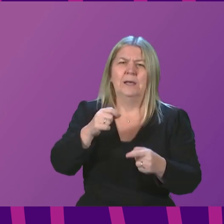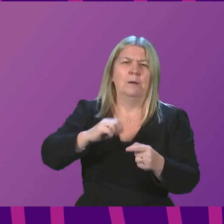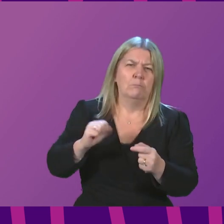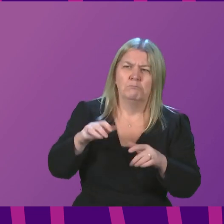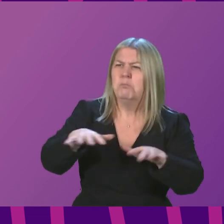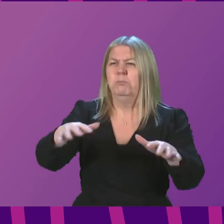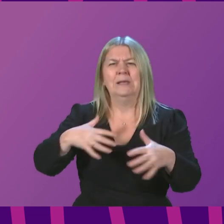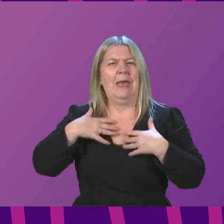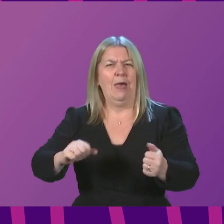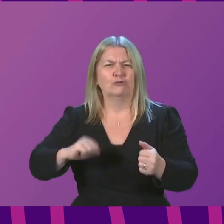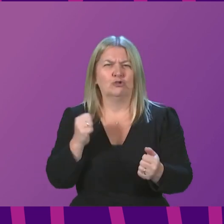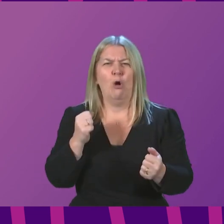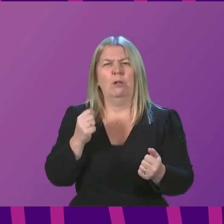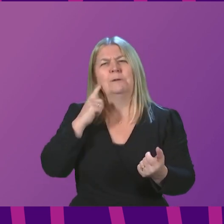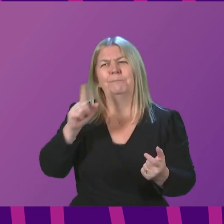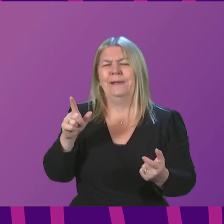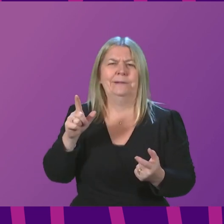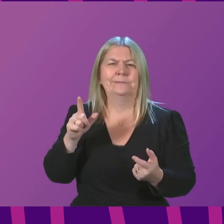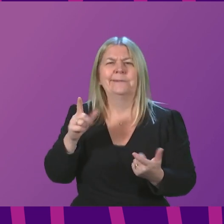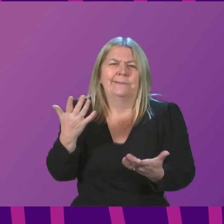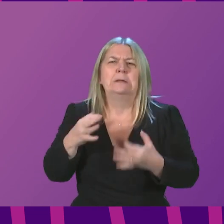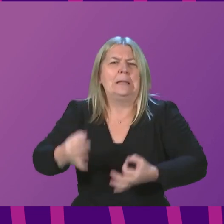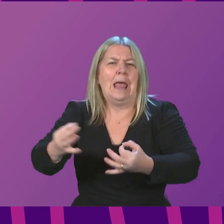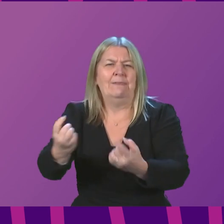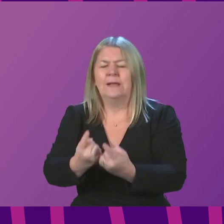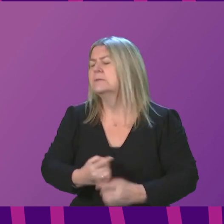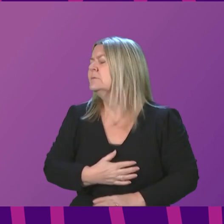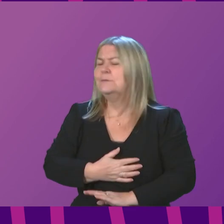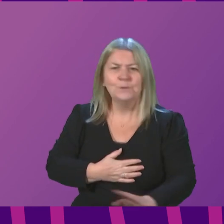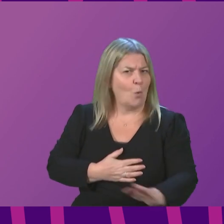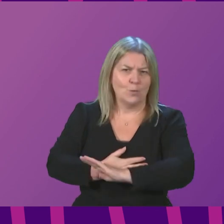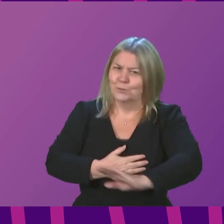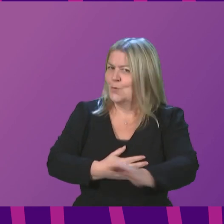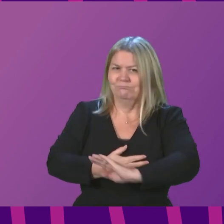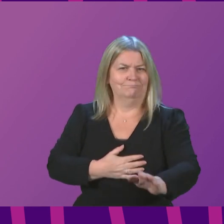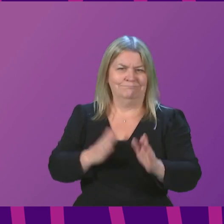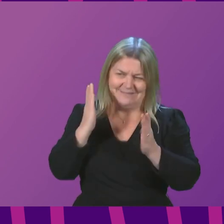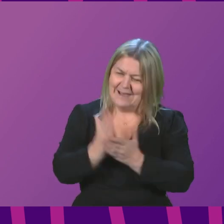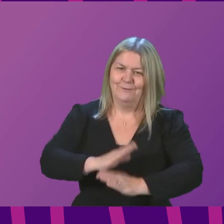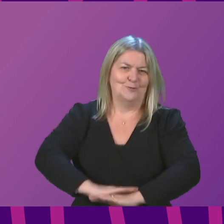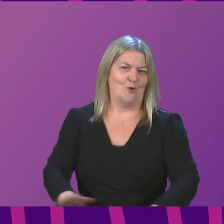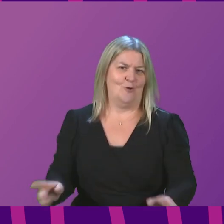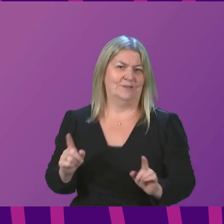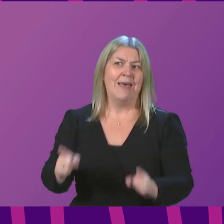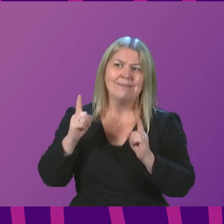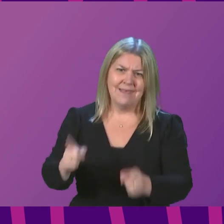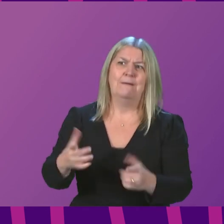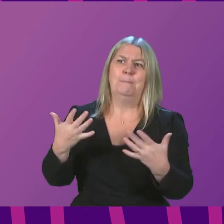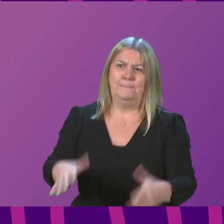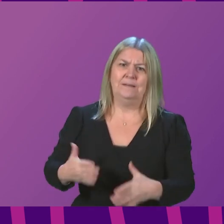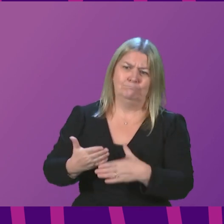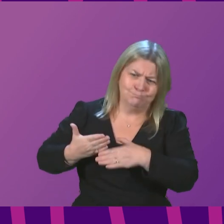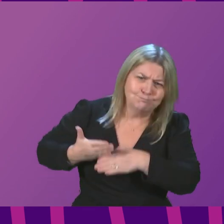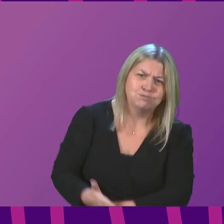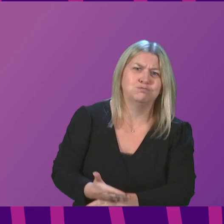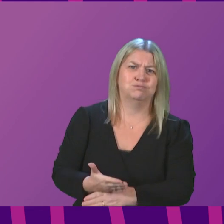has been dragging its feet on that. Public Health Scotland is an organisation full of people that are working literally round the clock to help with this response to